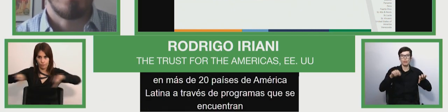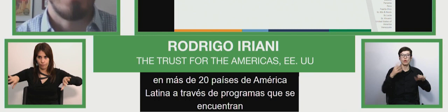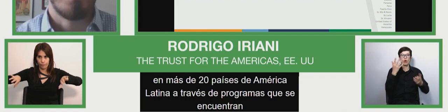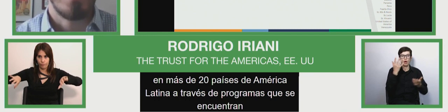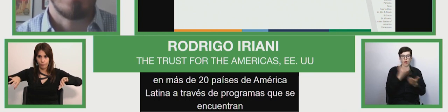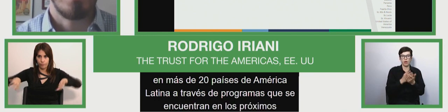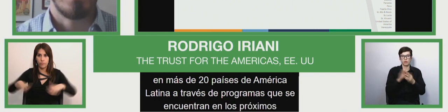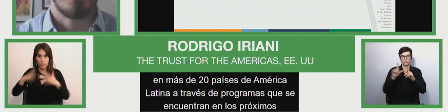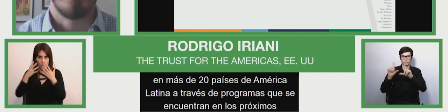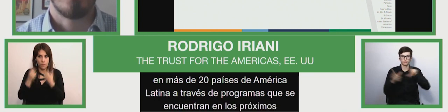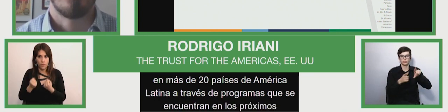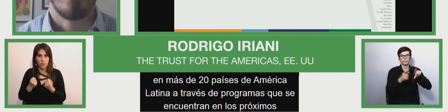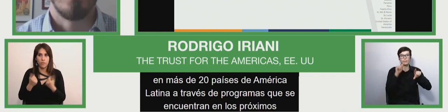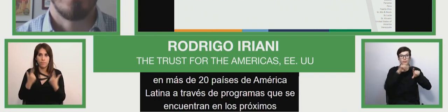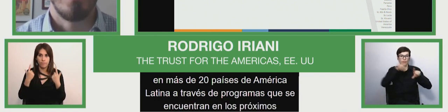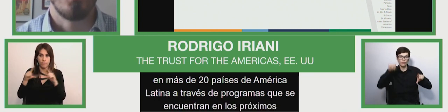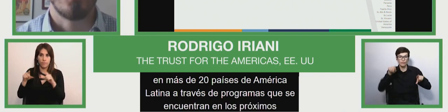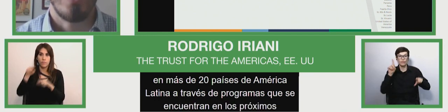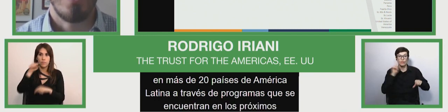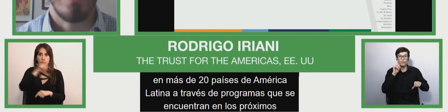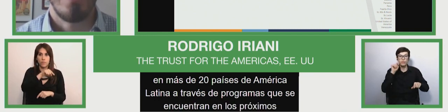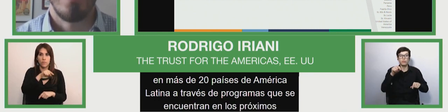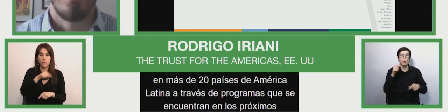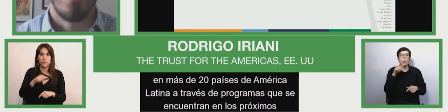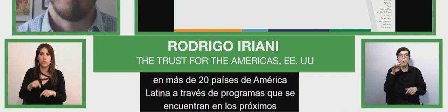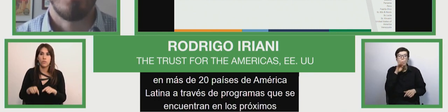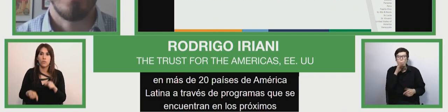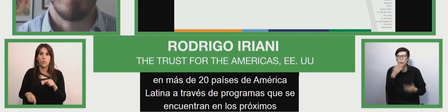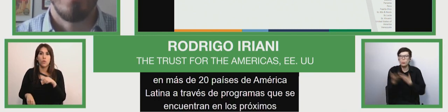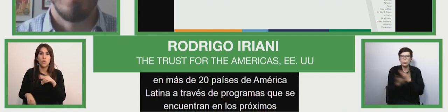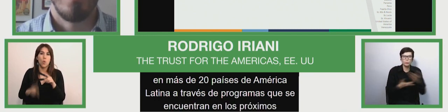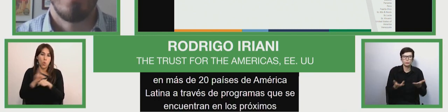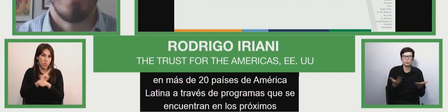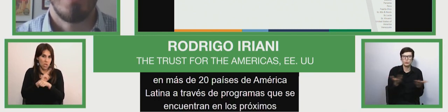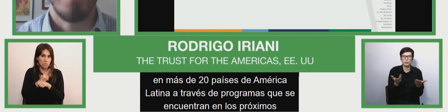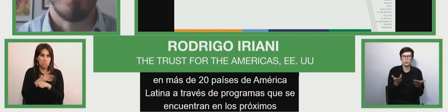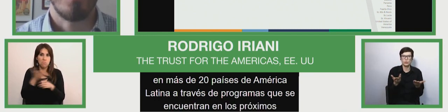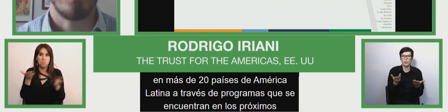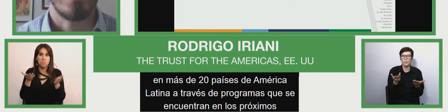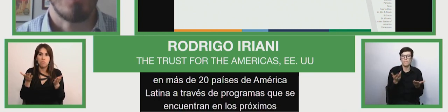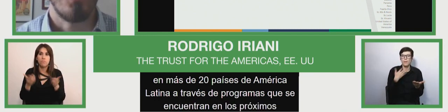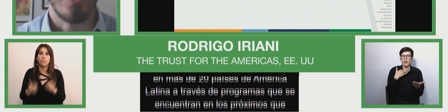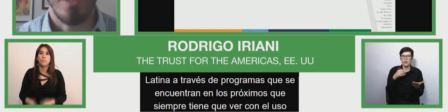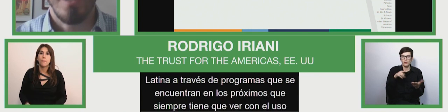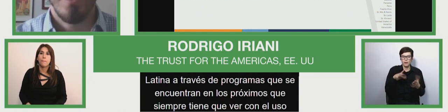20 currents can projects in 20 countries in the latin american caribbean